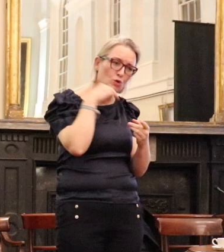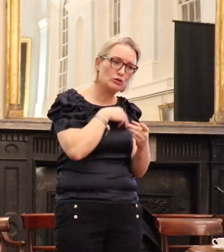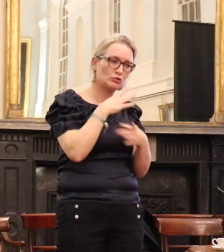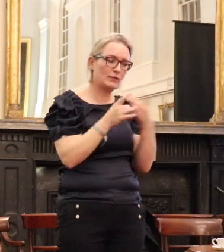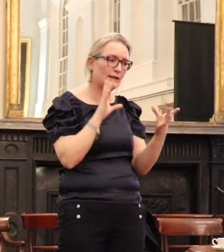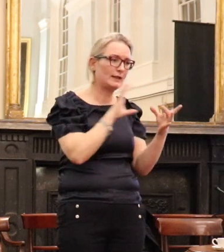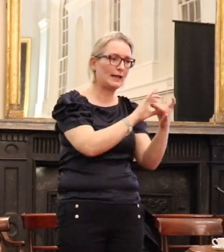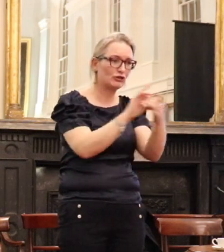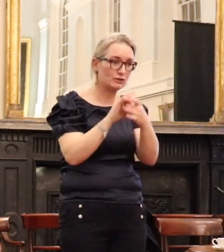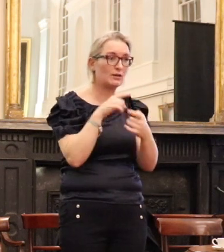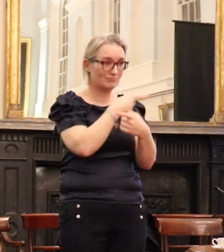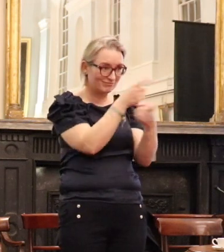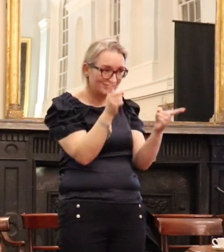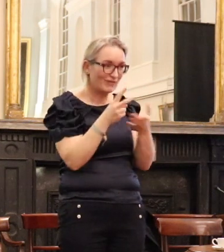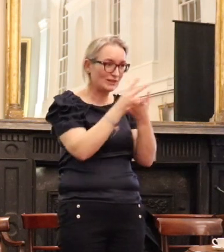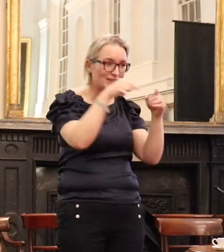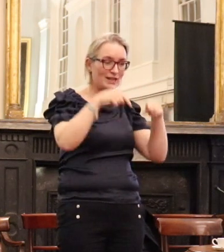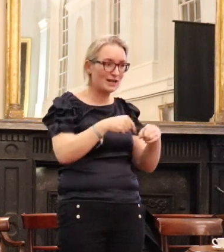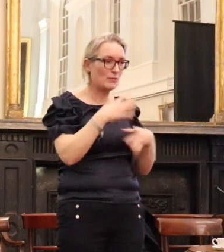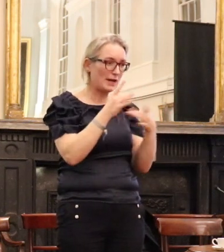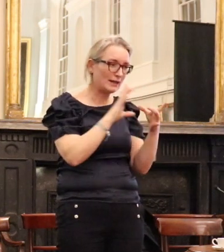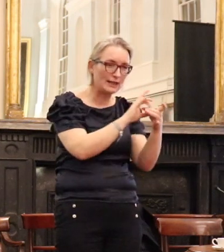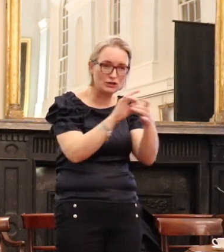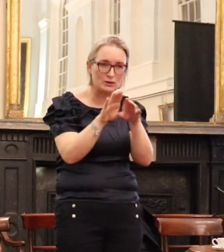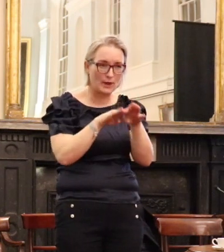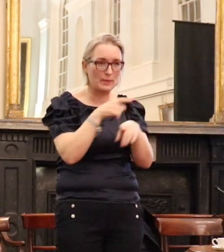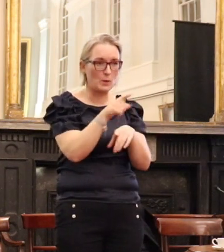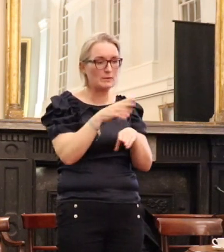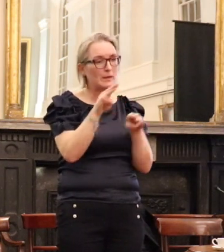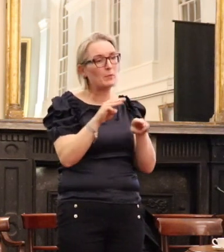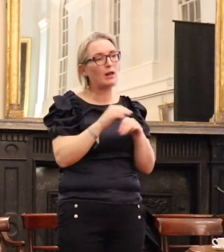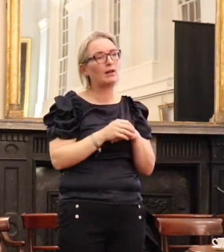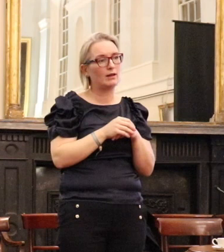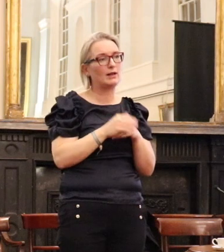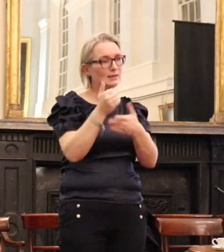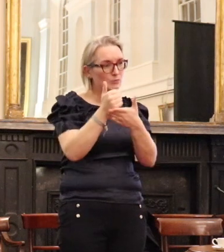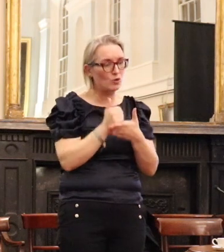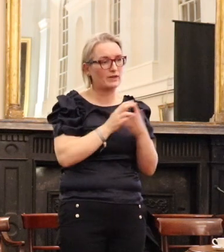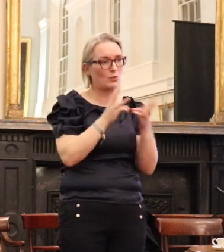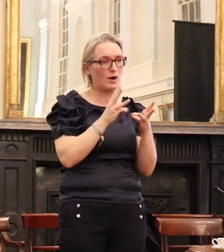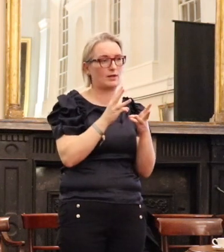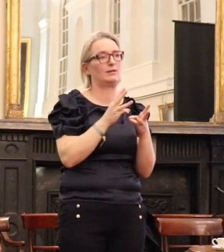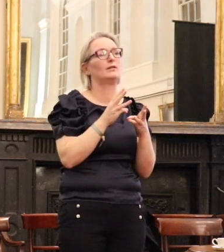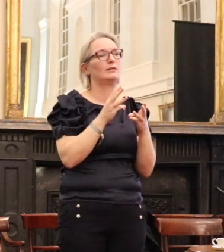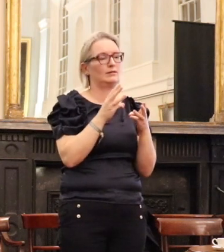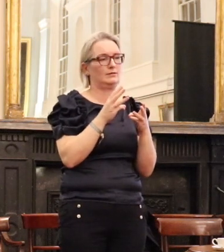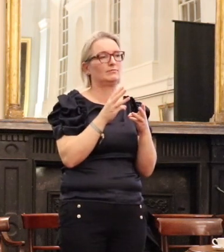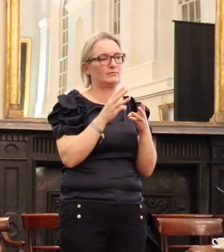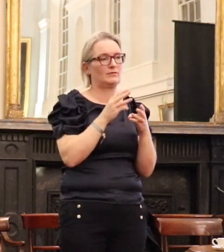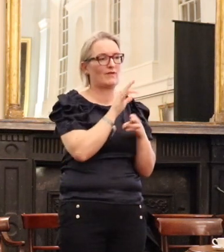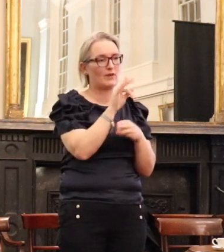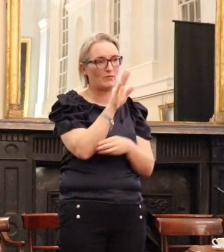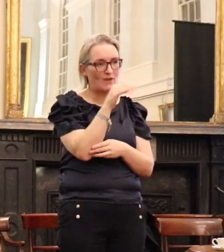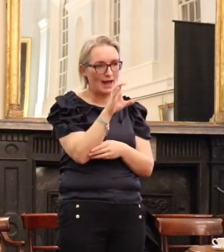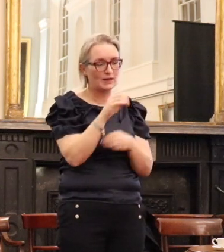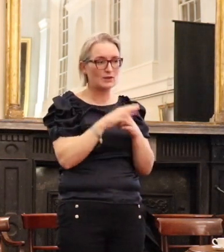many people in this room have made through their involvement with the work of FLAG, should never be